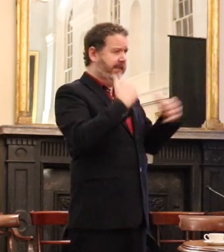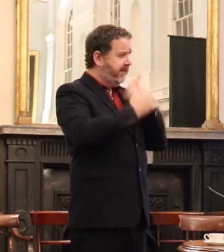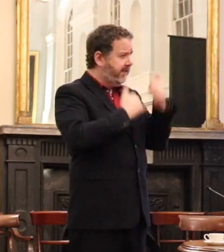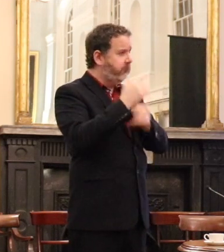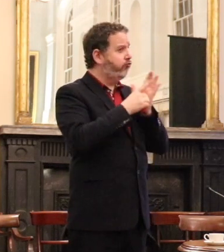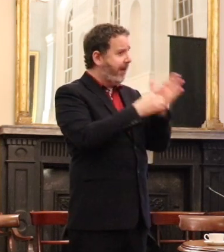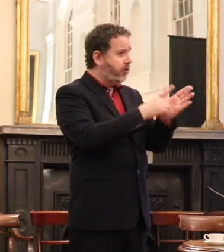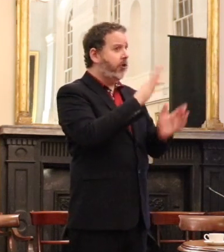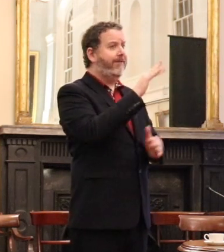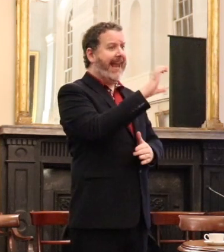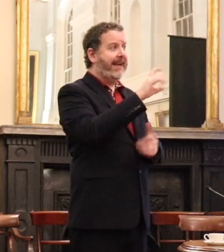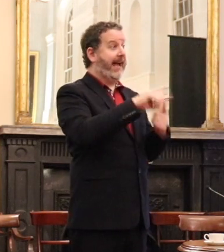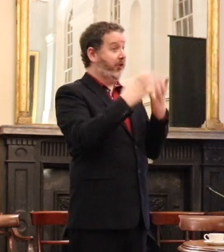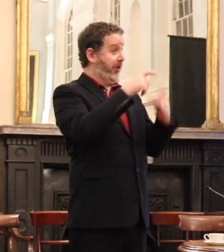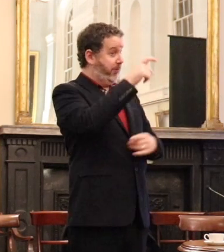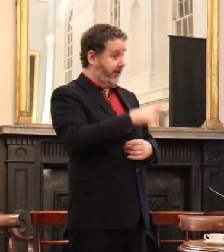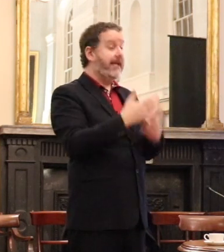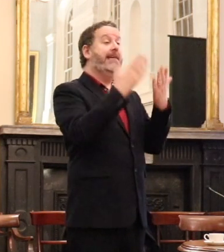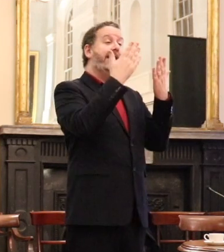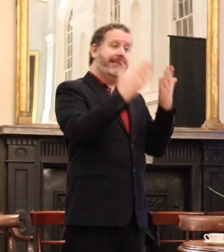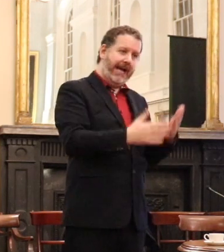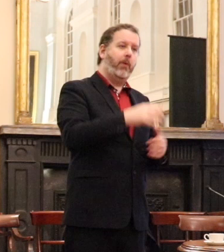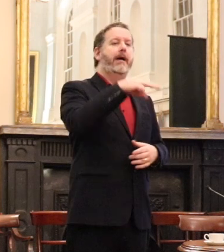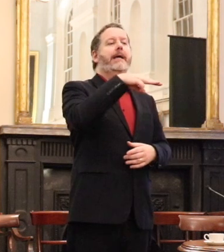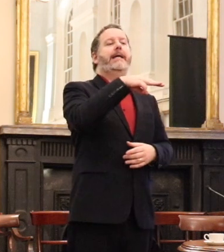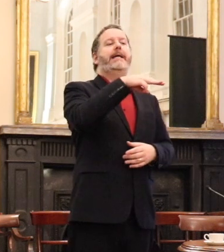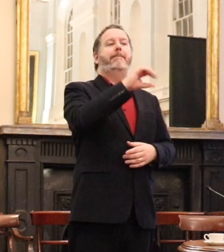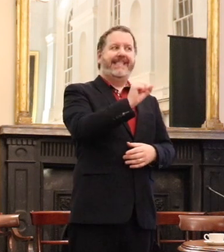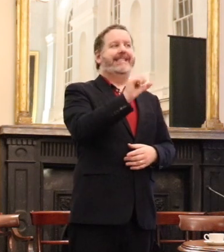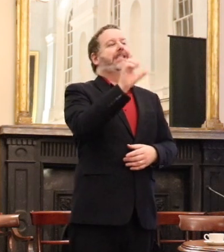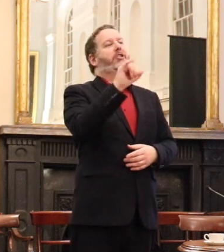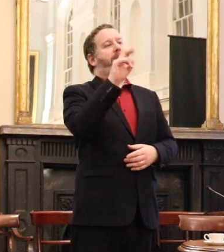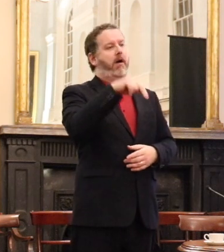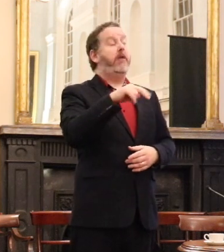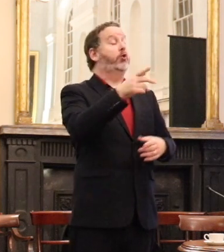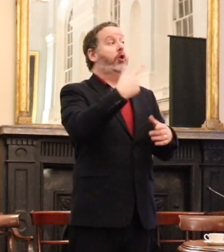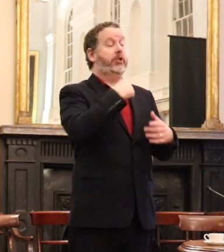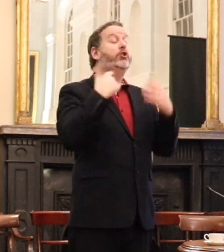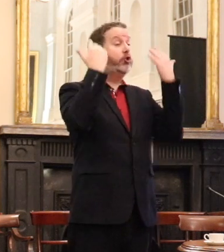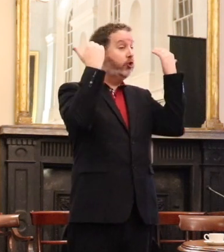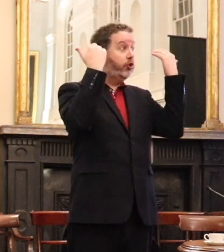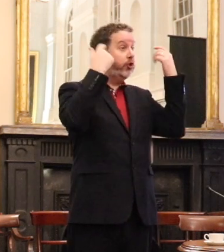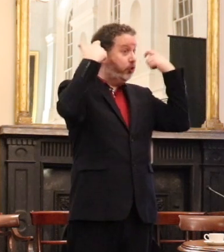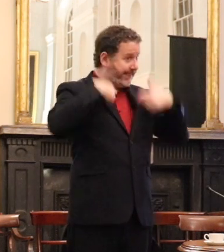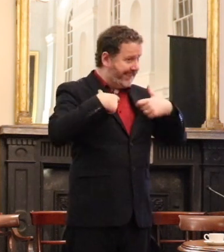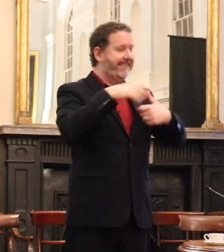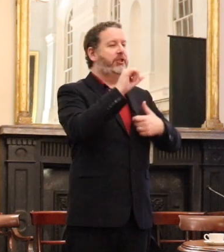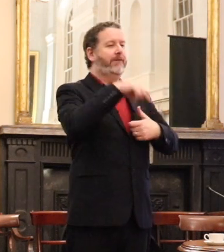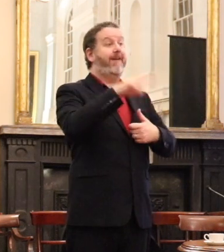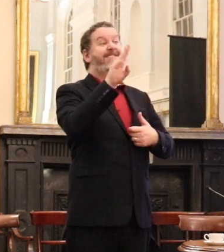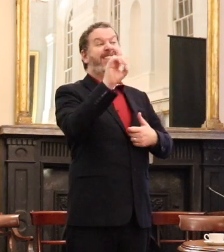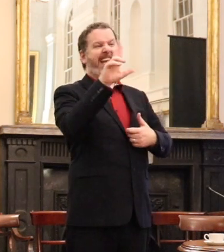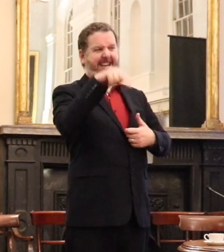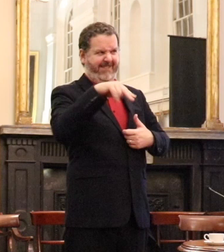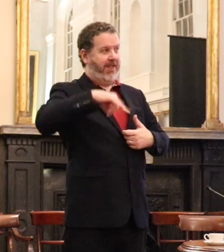and a chairperson of that and is now Ms. Siobhan Feele of the Hyde, Ms. Justice of Siobhan Feele on the right and she also joins